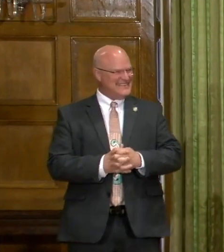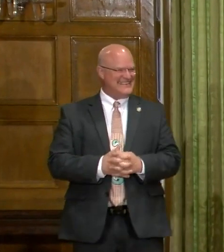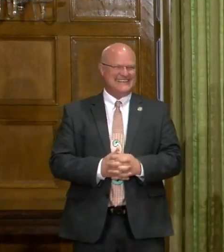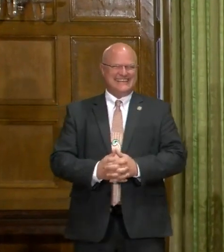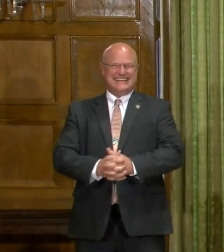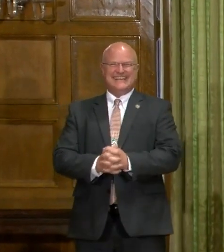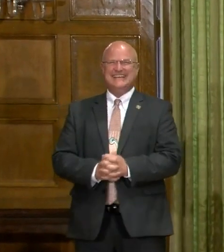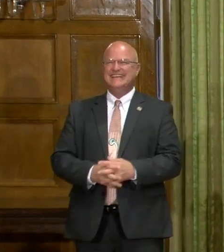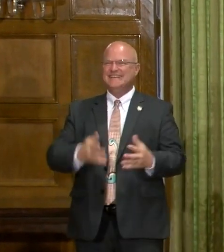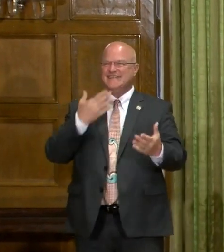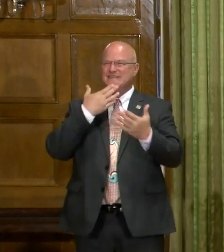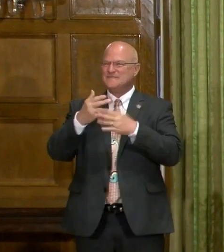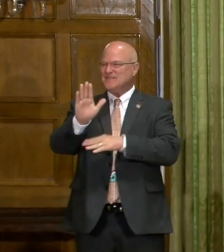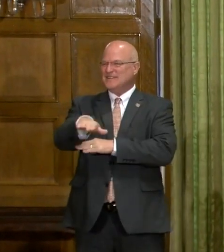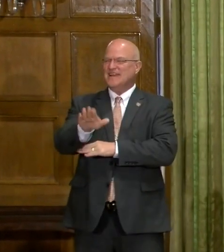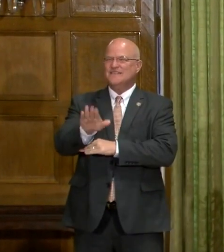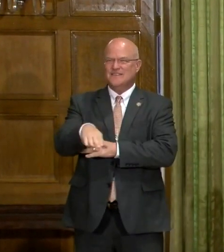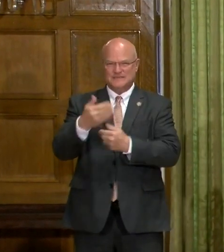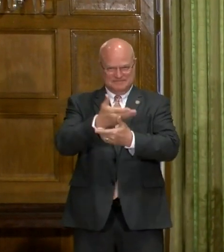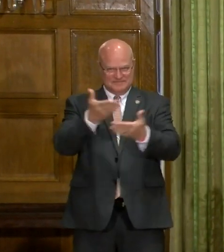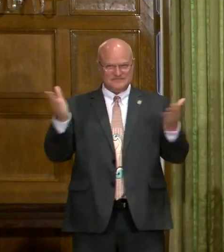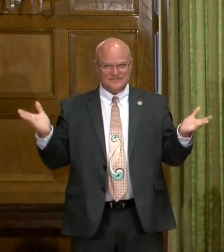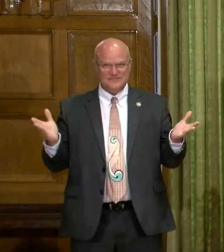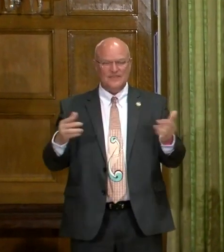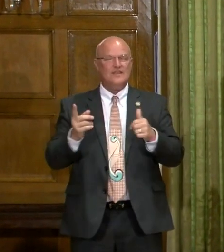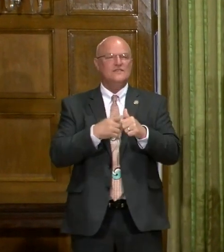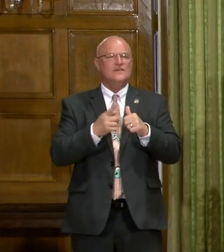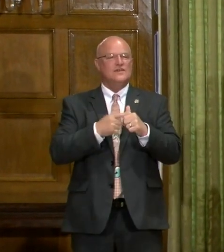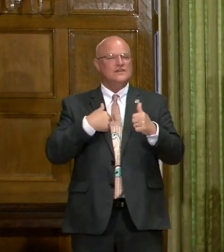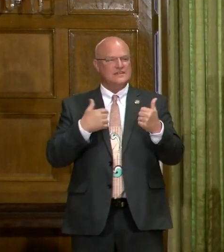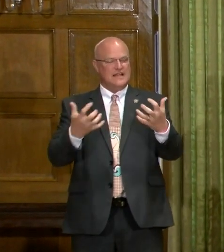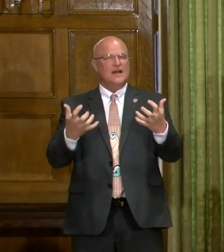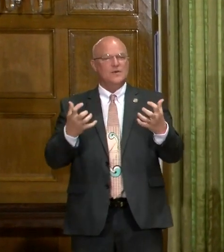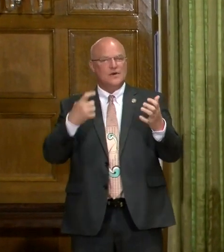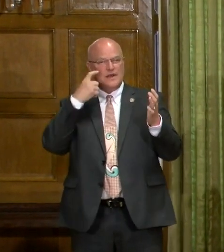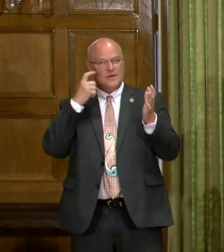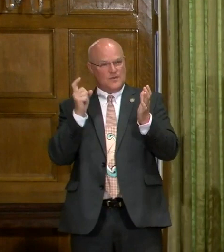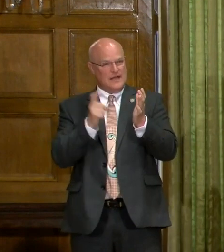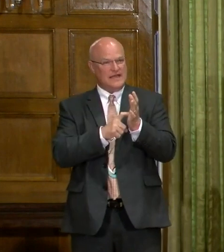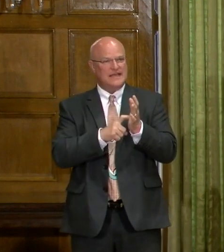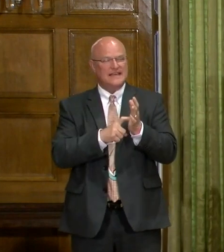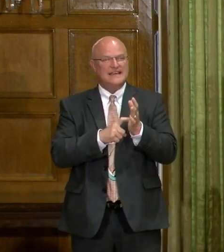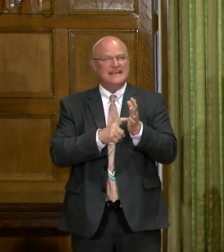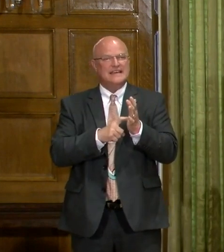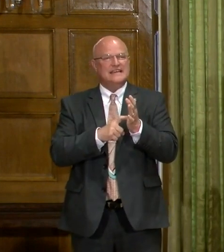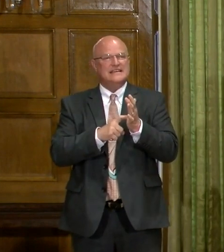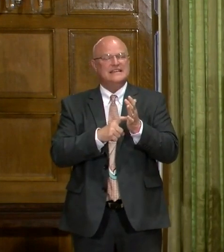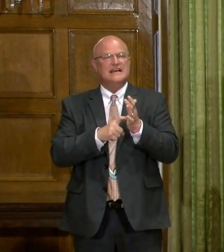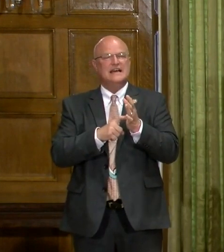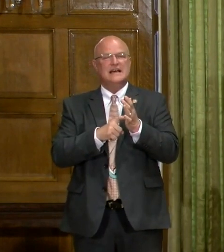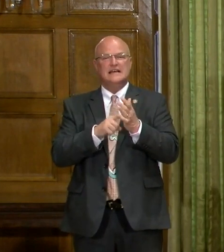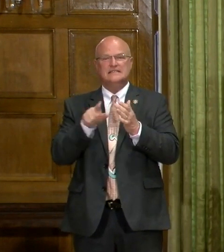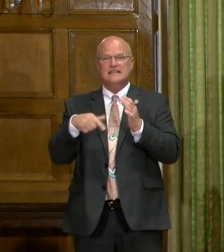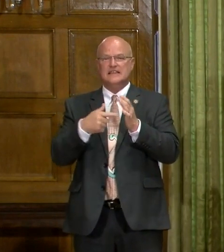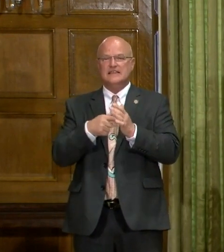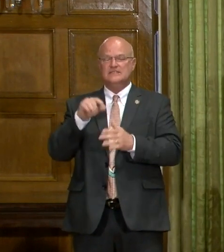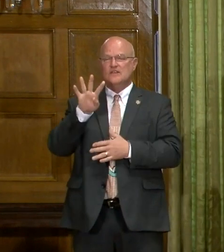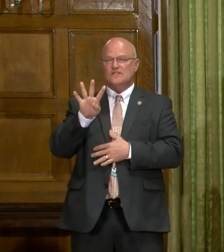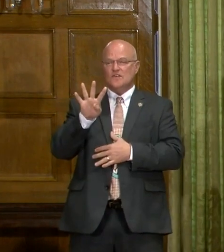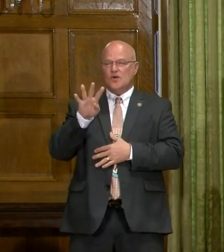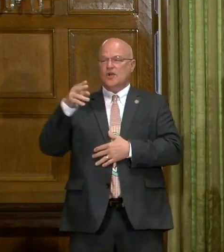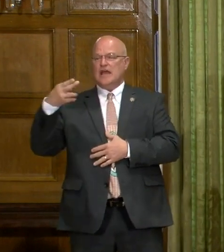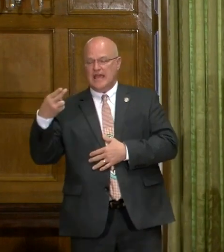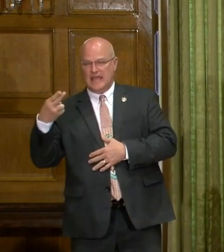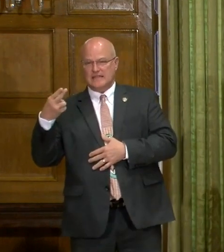Good afternoon to everyone. First, I want to recognize this 4H